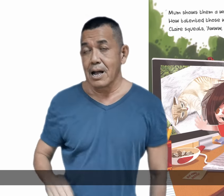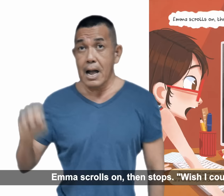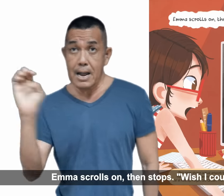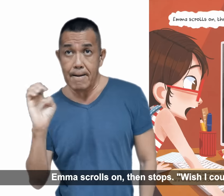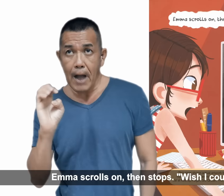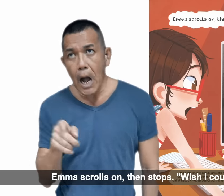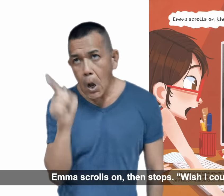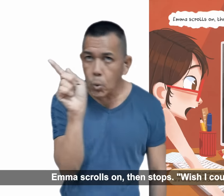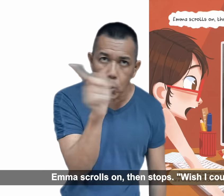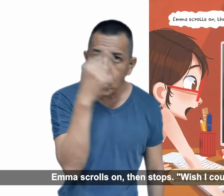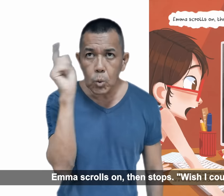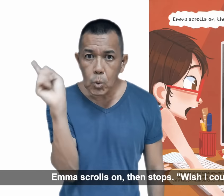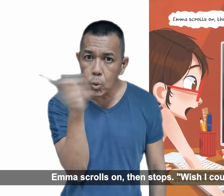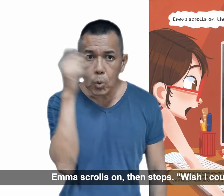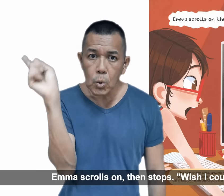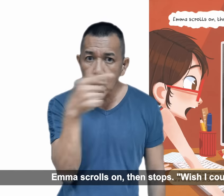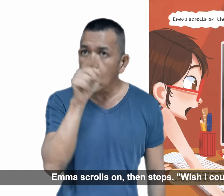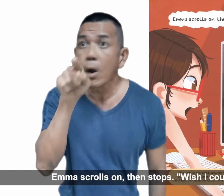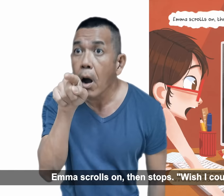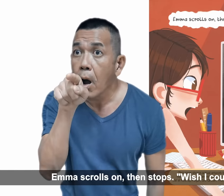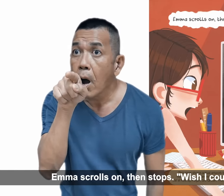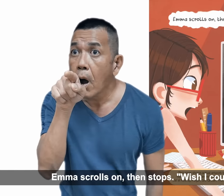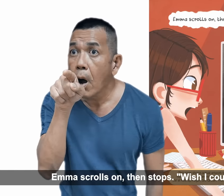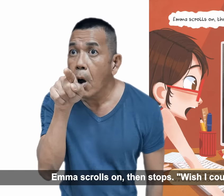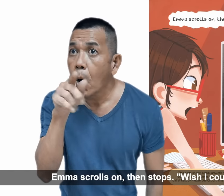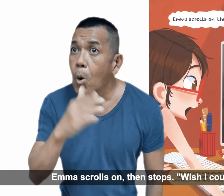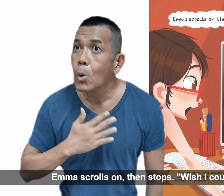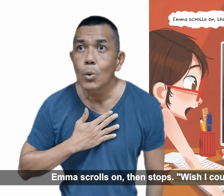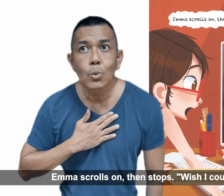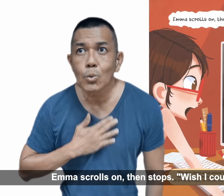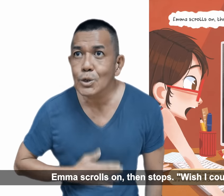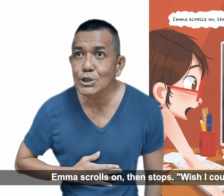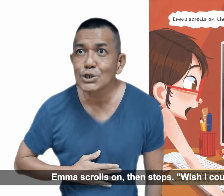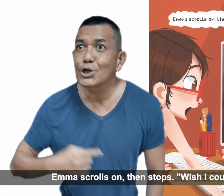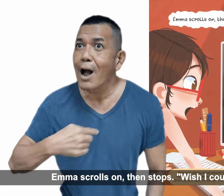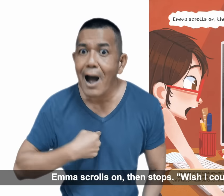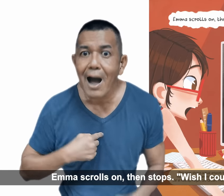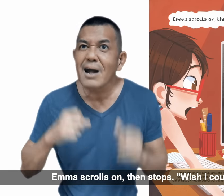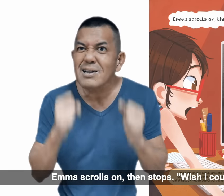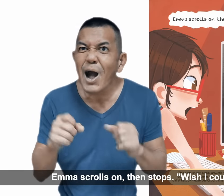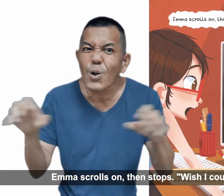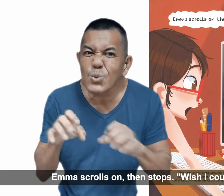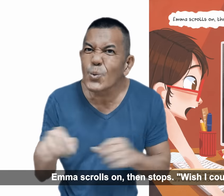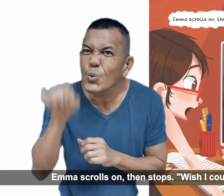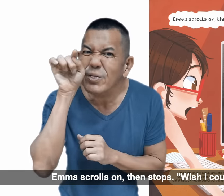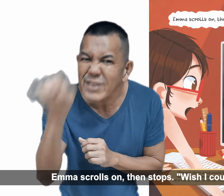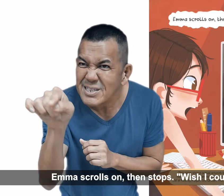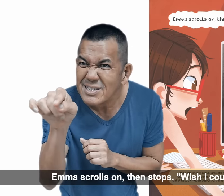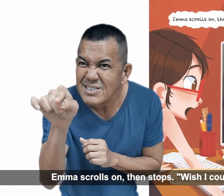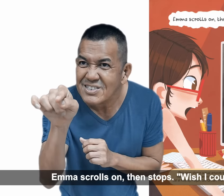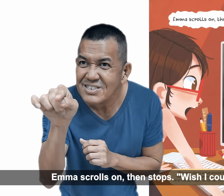Emma scrolls on then stops. Wish I could do that.